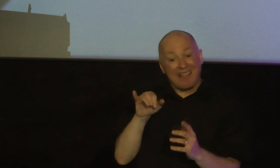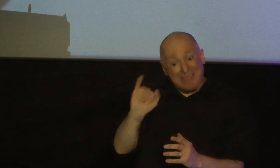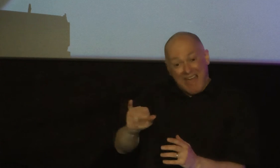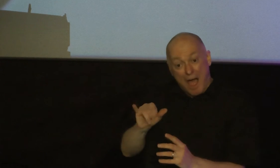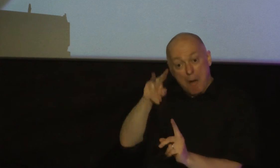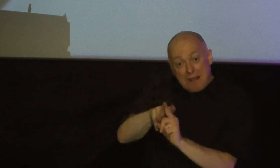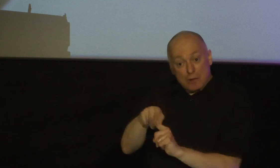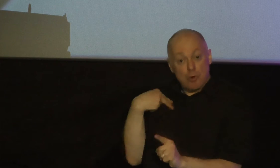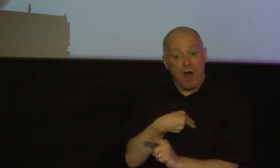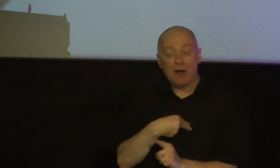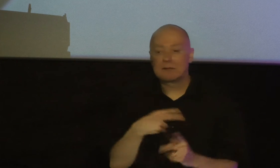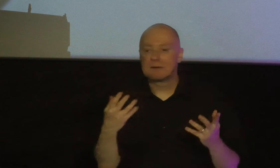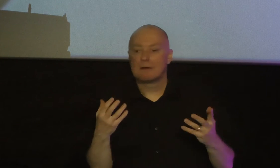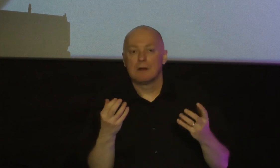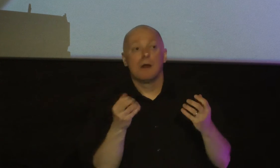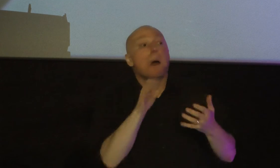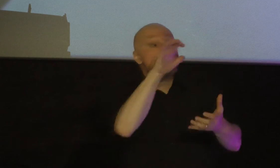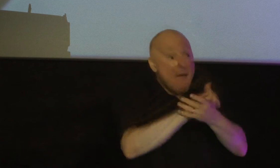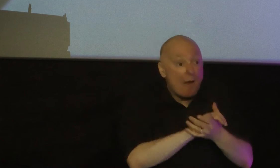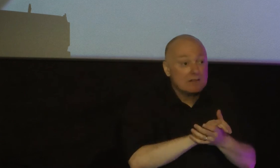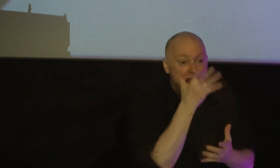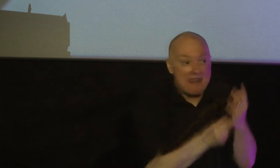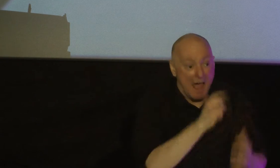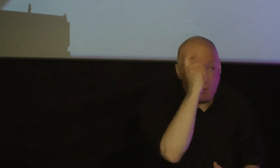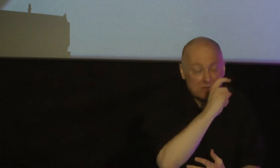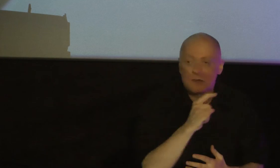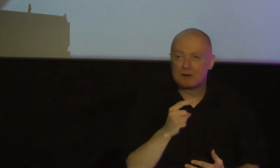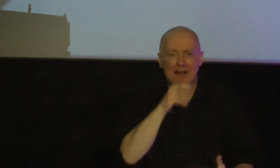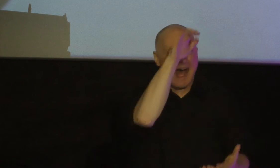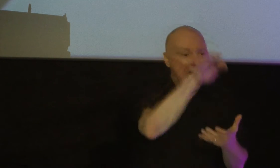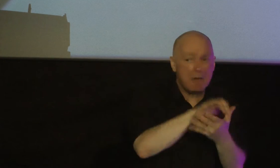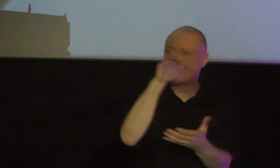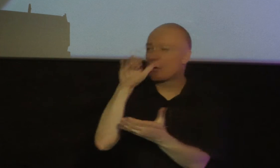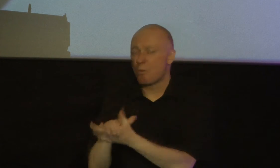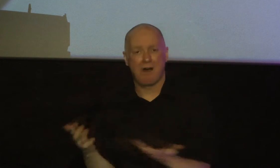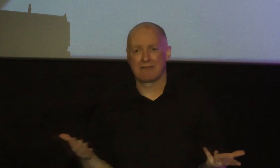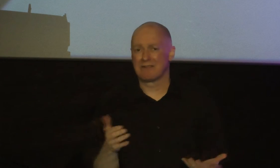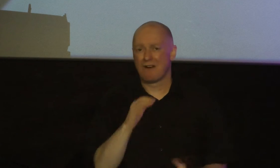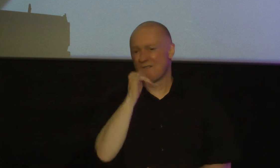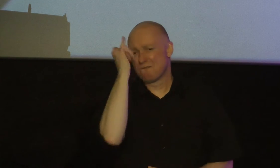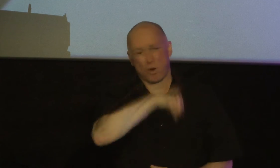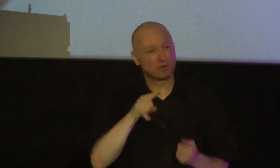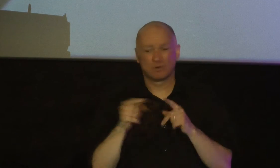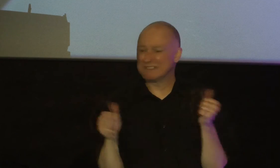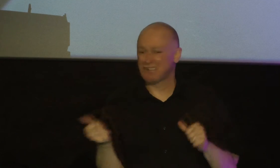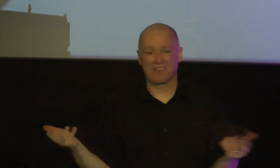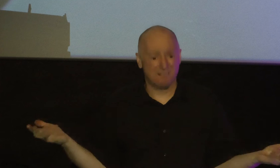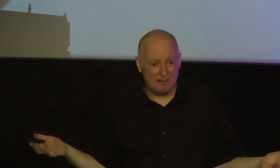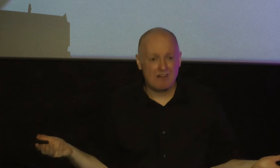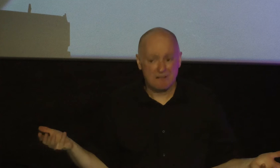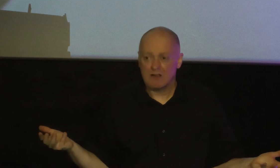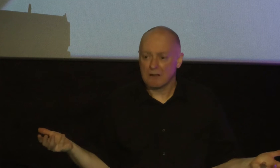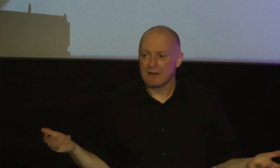is often lacking in marriages and spouses behave foolishly sometimes with one another need wisdom